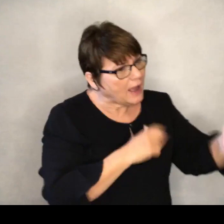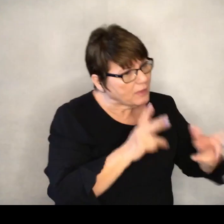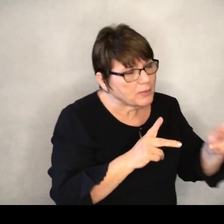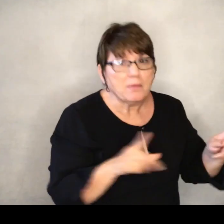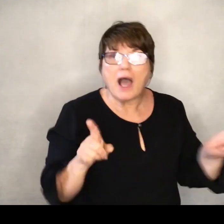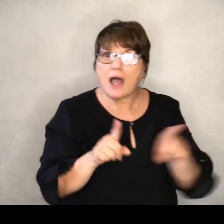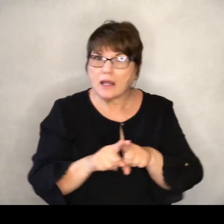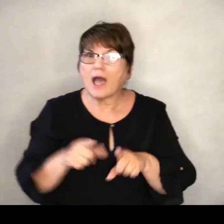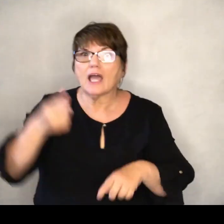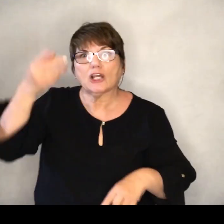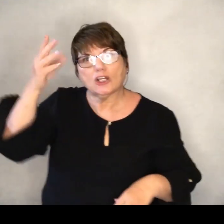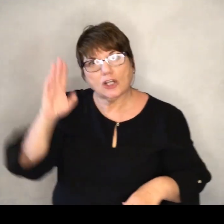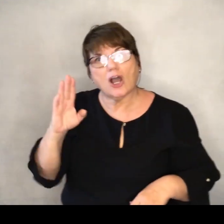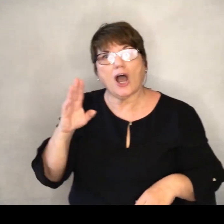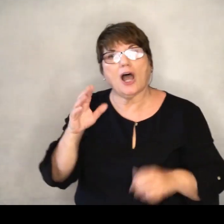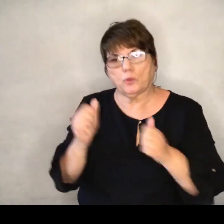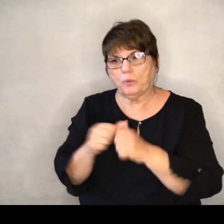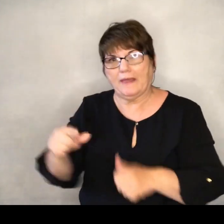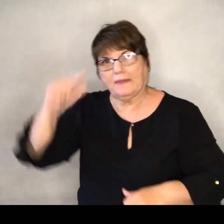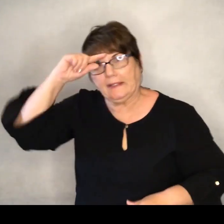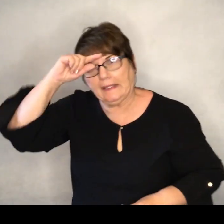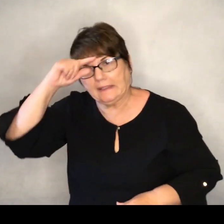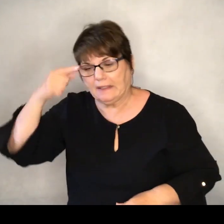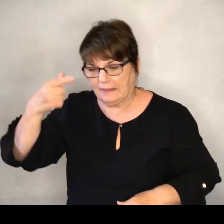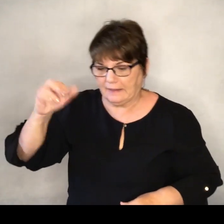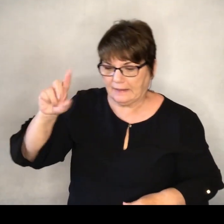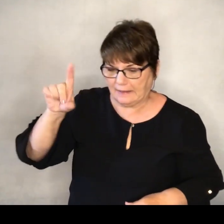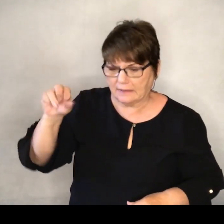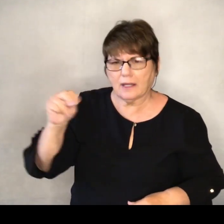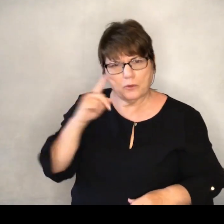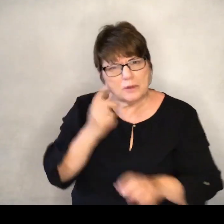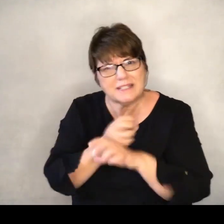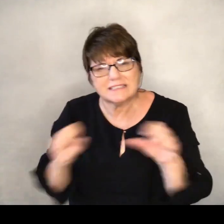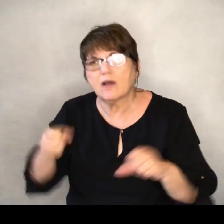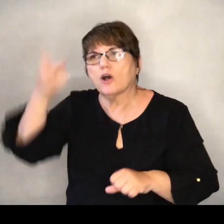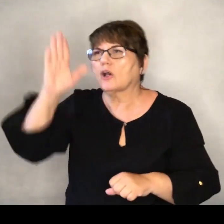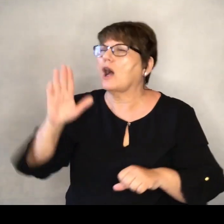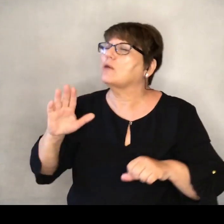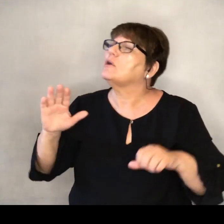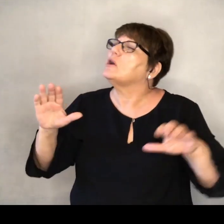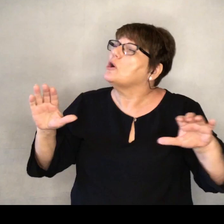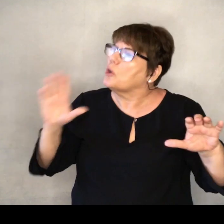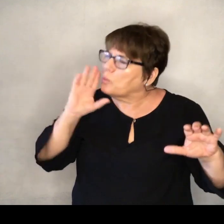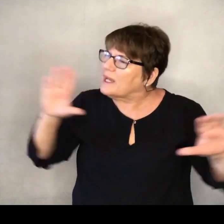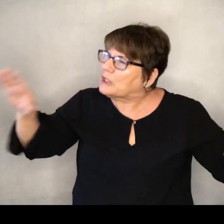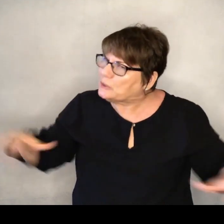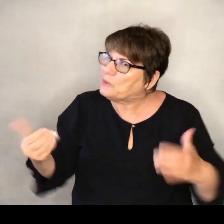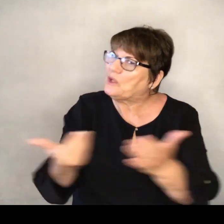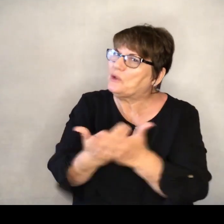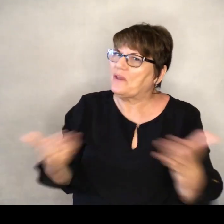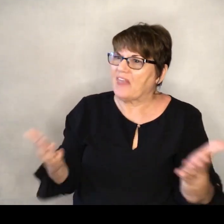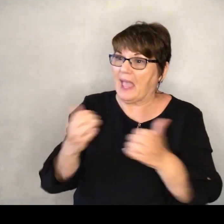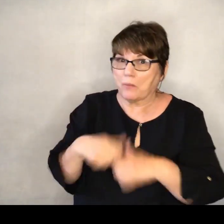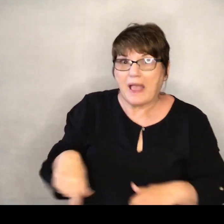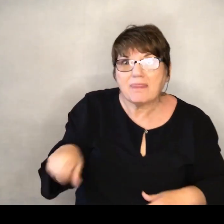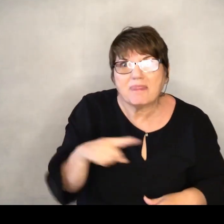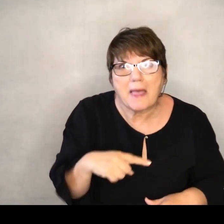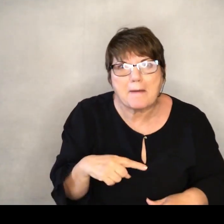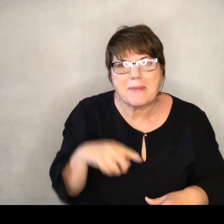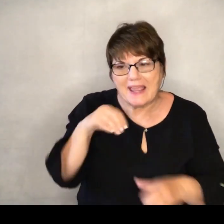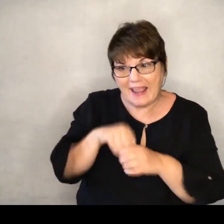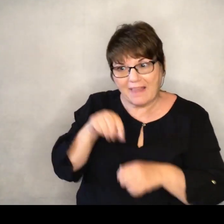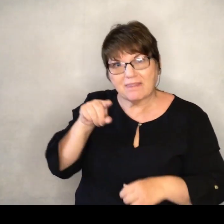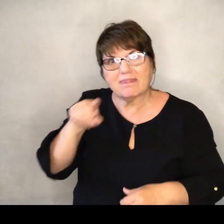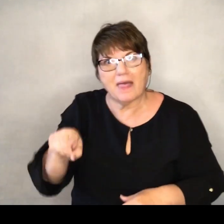with Gideon. That they will be saved. And God will do a new thing with them. In them